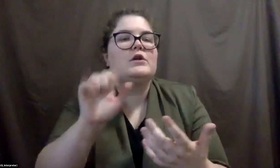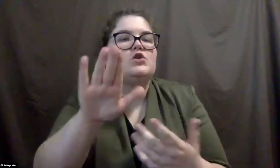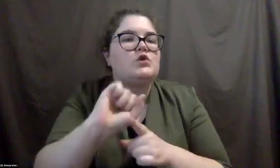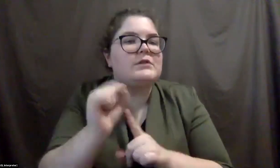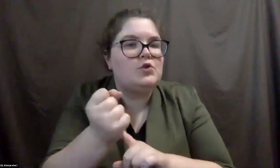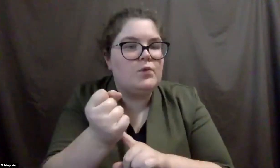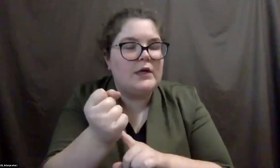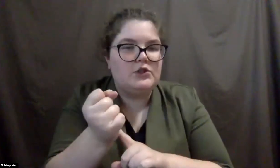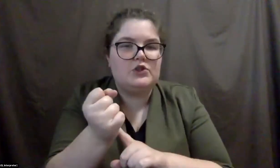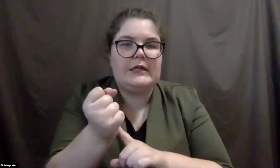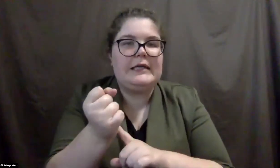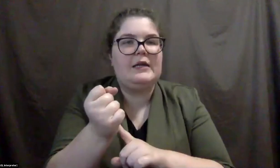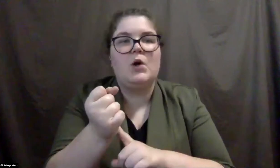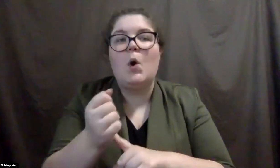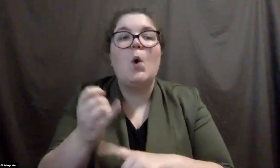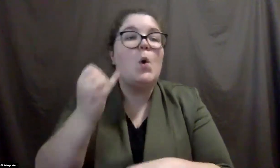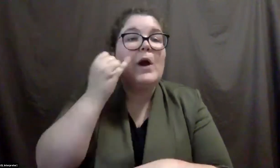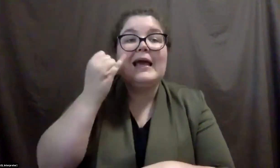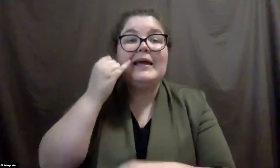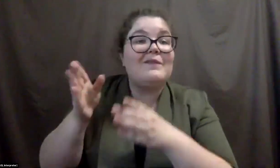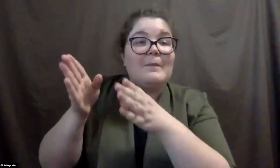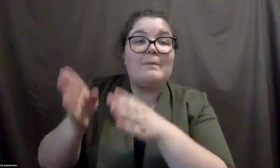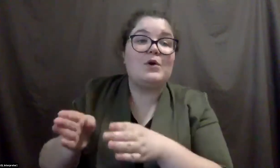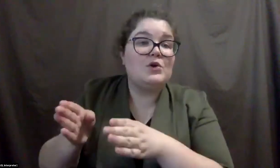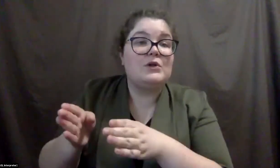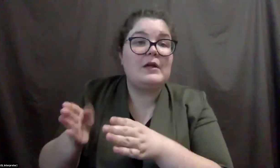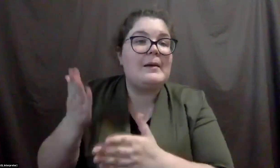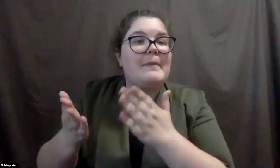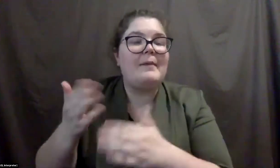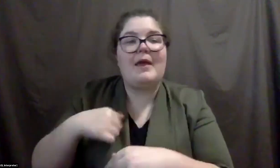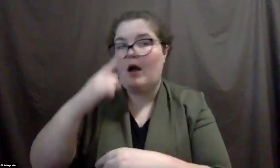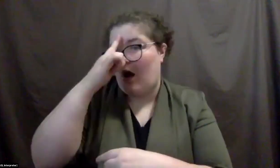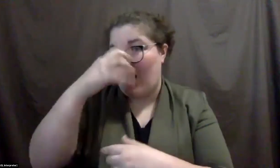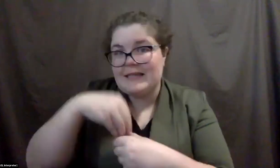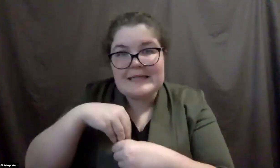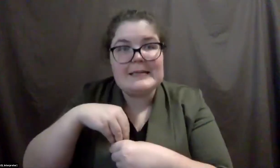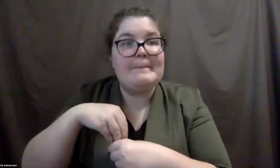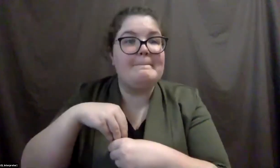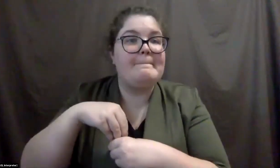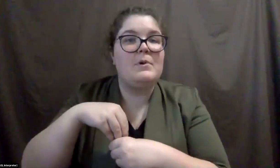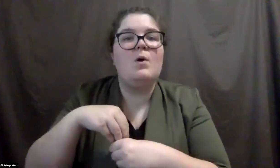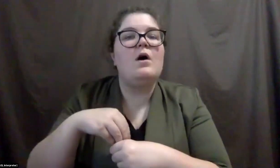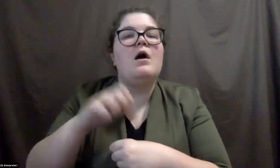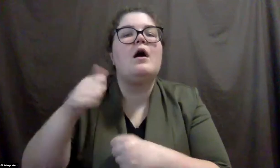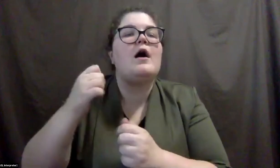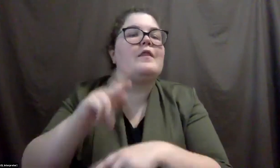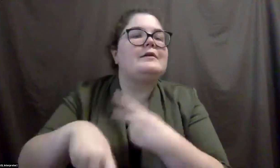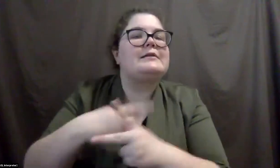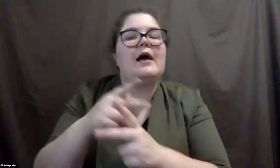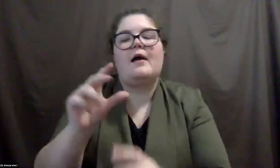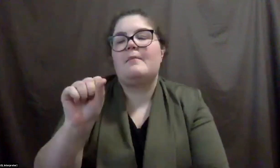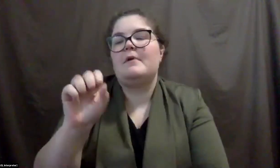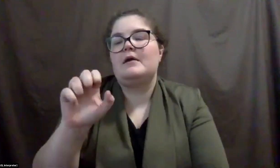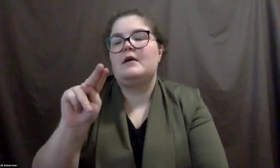if you, uh, um, have an individual that perhaps has autism or, uh, another type of like sensory, um,